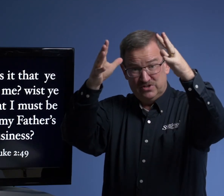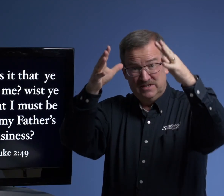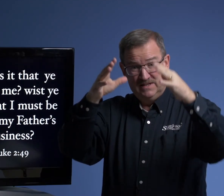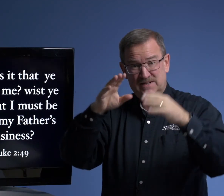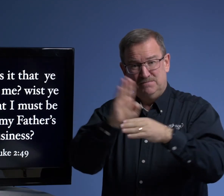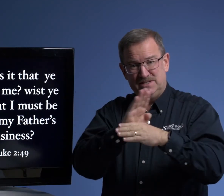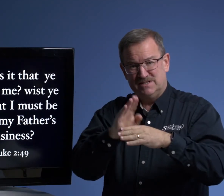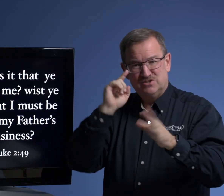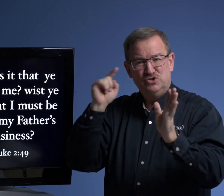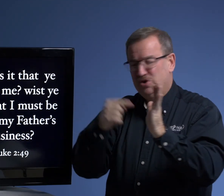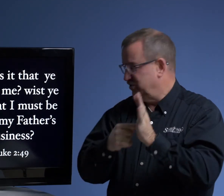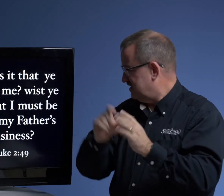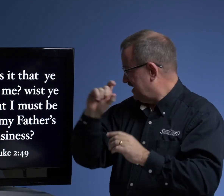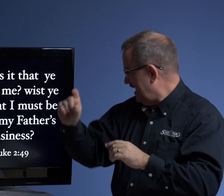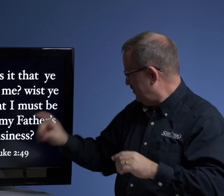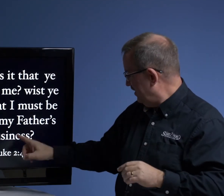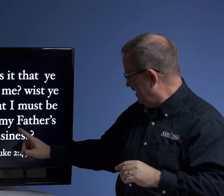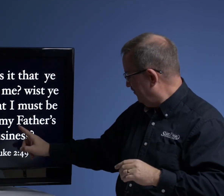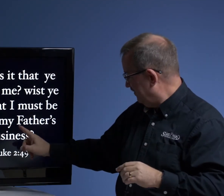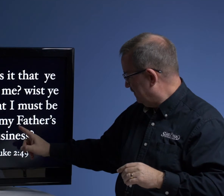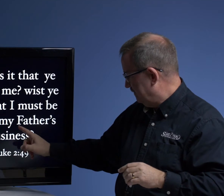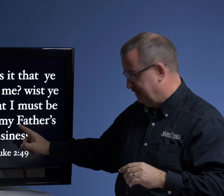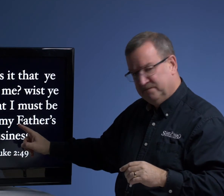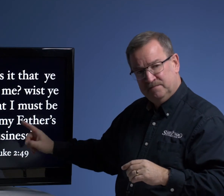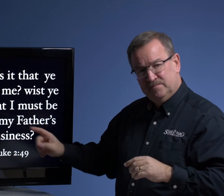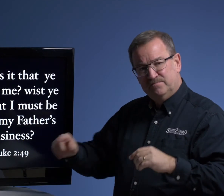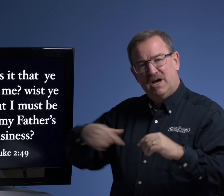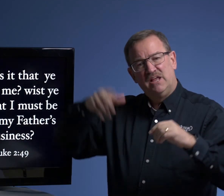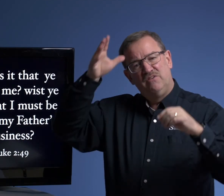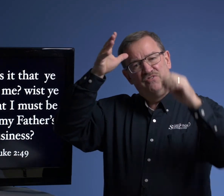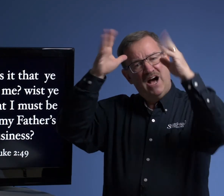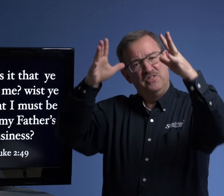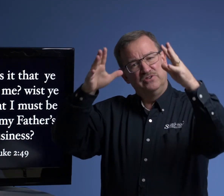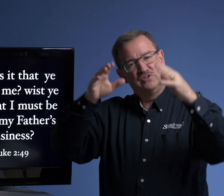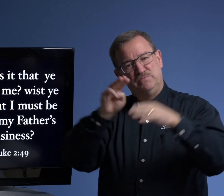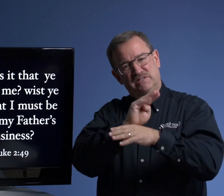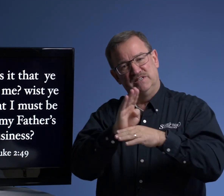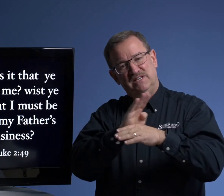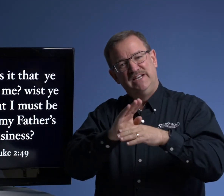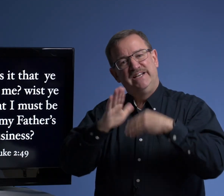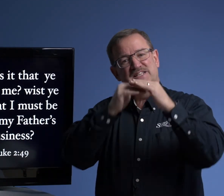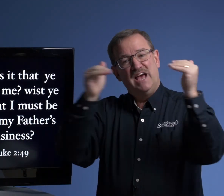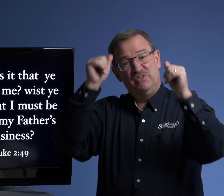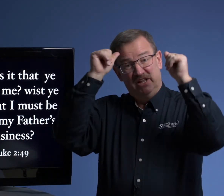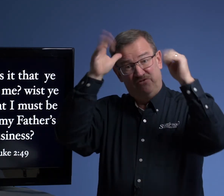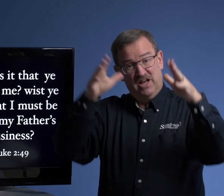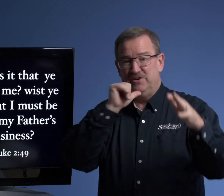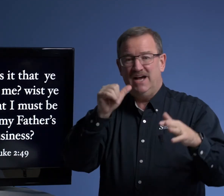business. Notice the capital F, my father's business, his heavenly father, not